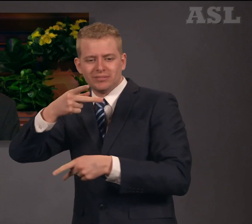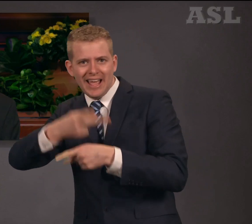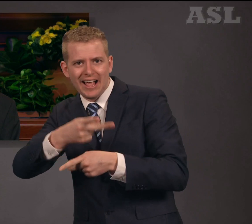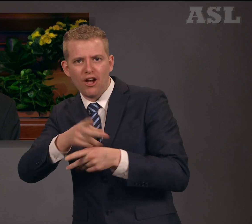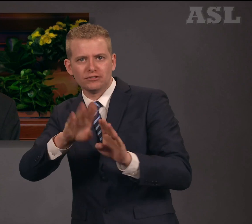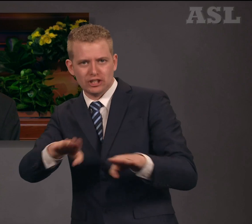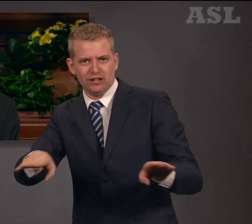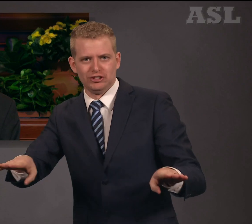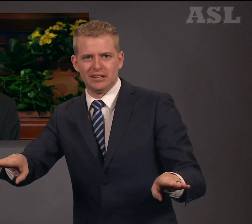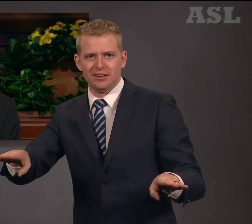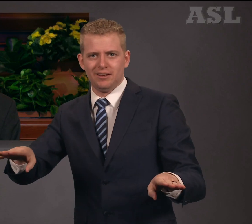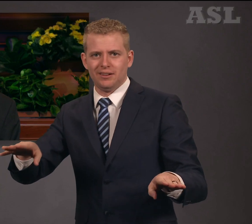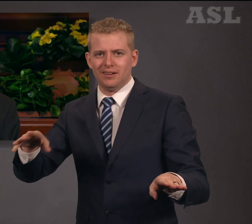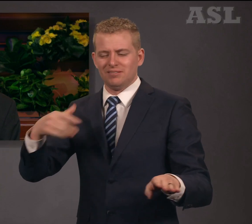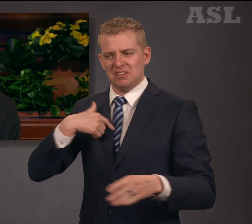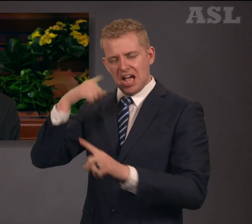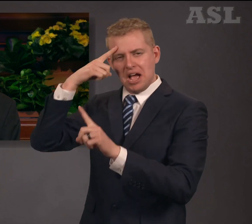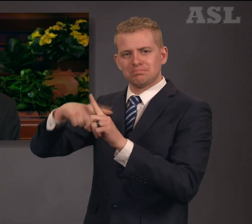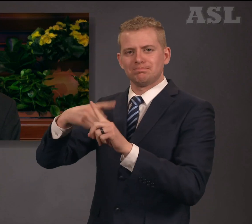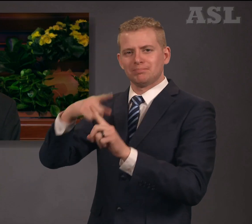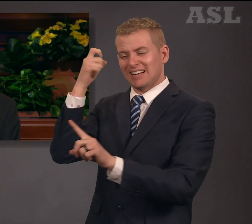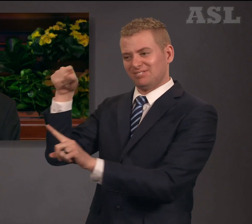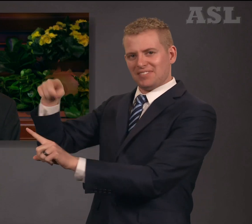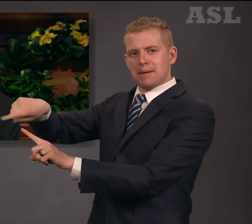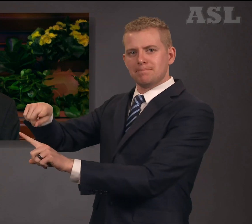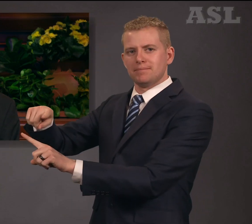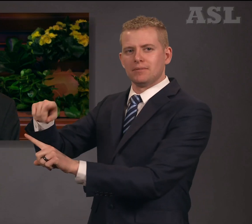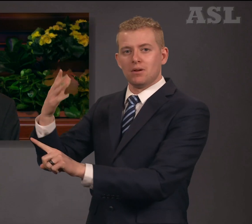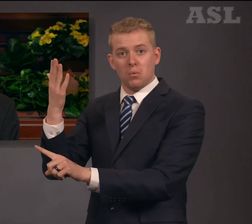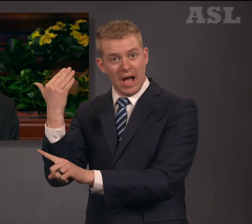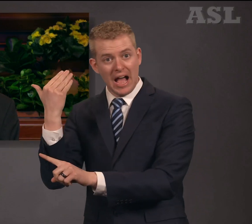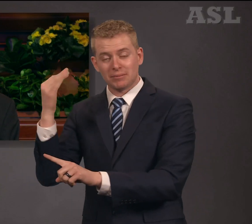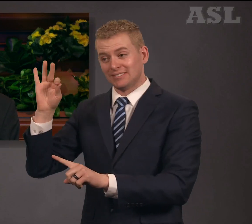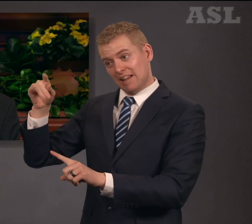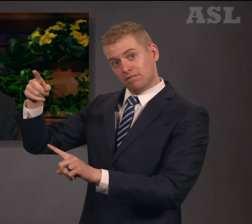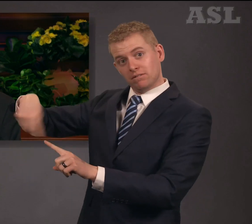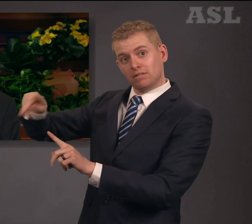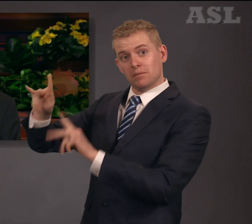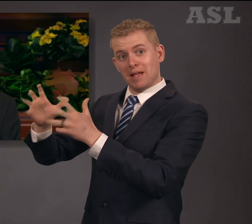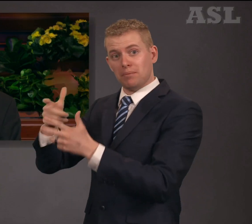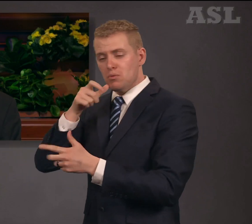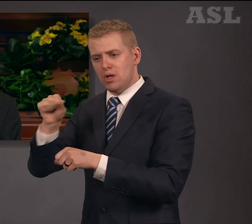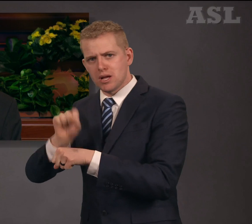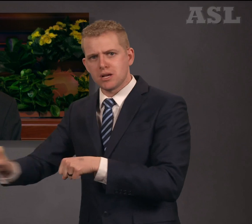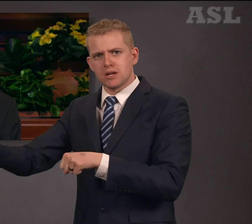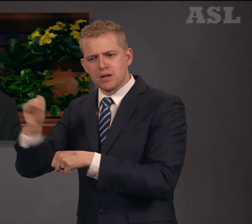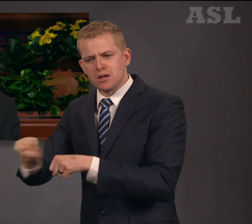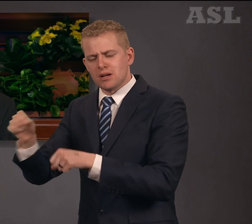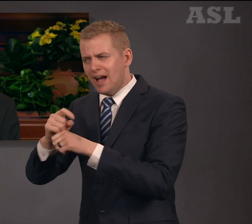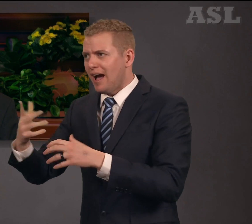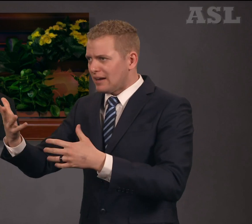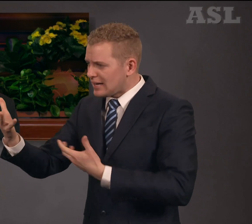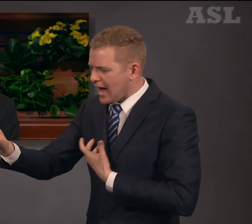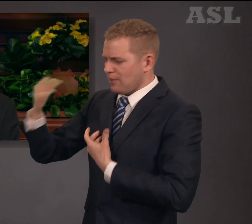receive the gift of peace from the Savior, they will, by personal example